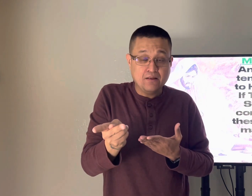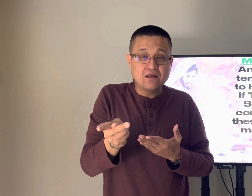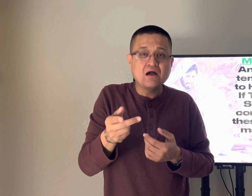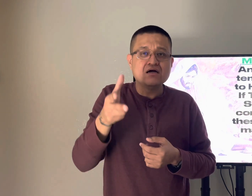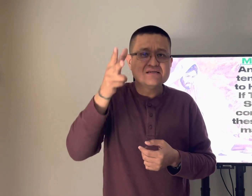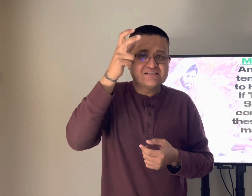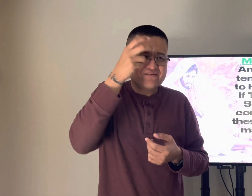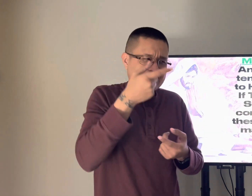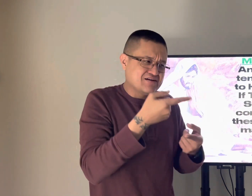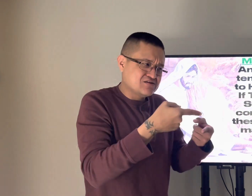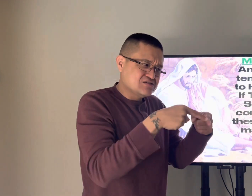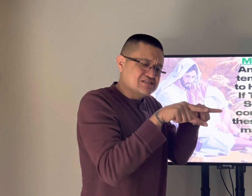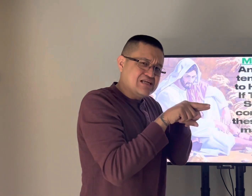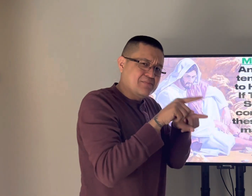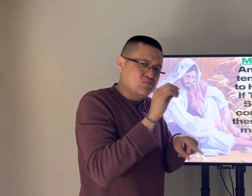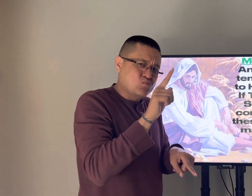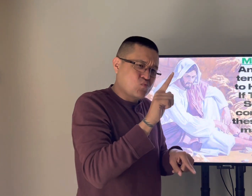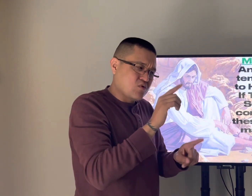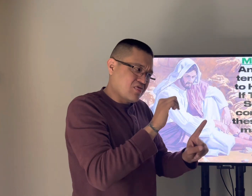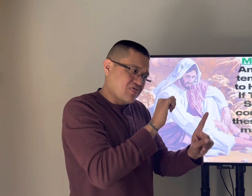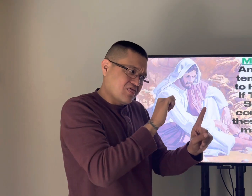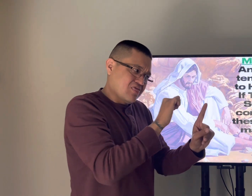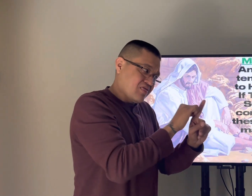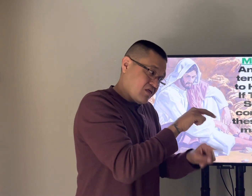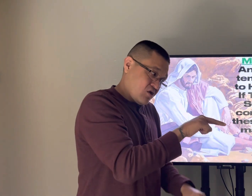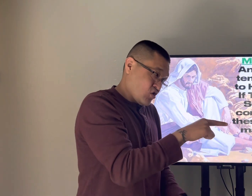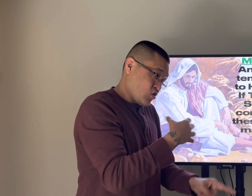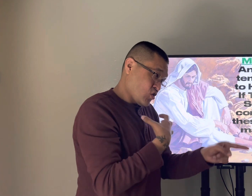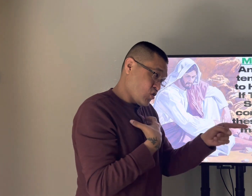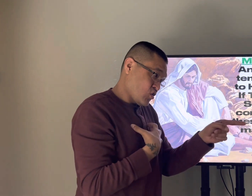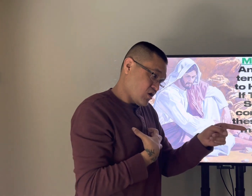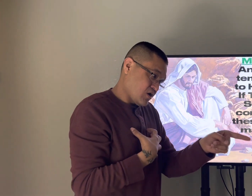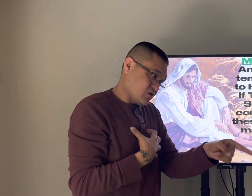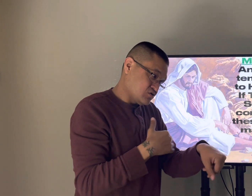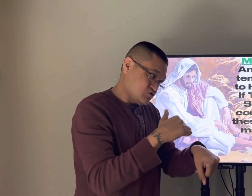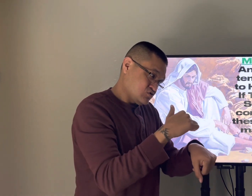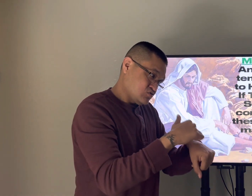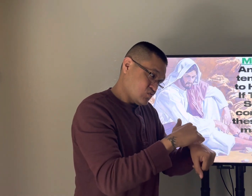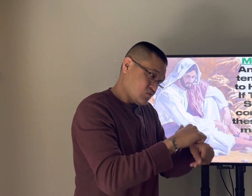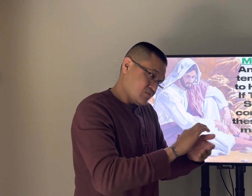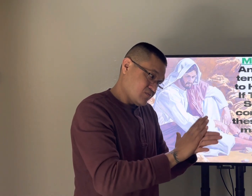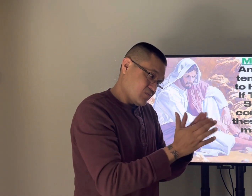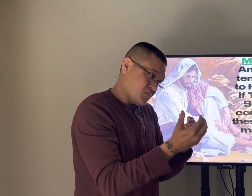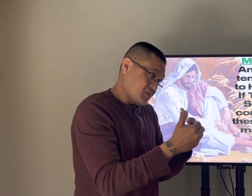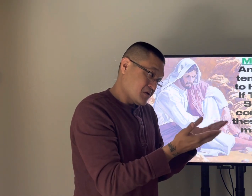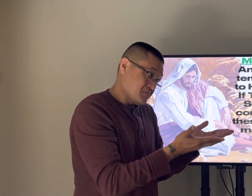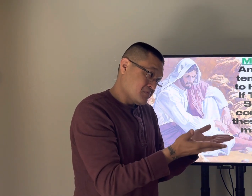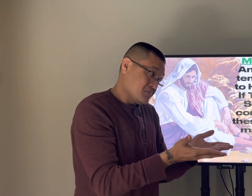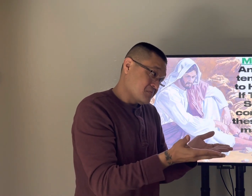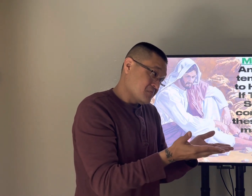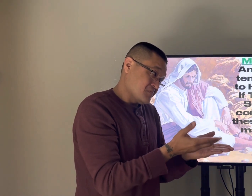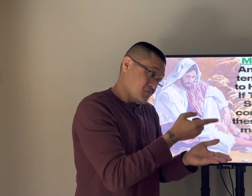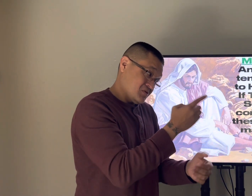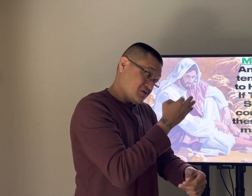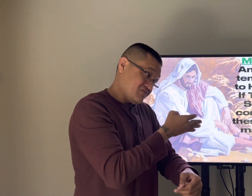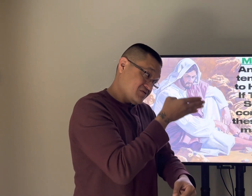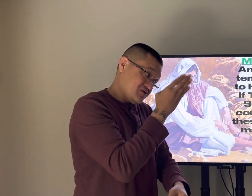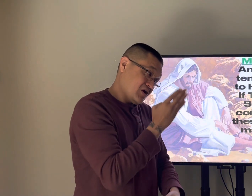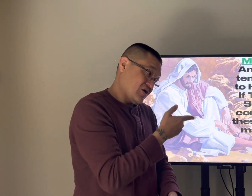and that's when she failed again the devil used that then and he's using it now to tempt jesus go ahead make these